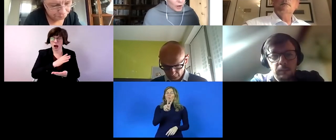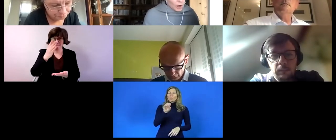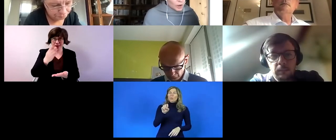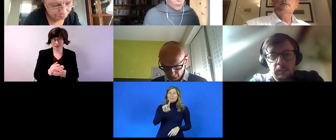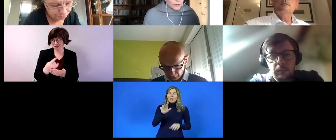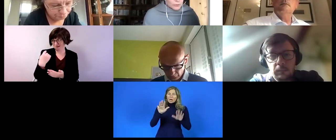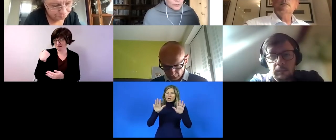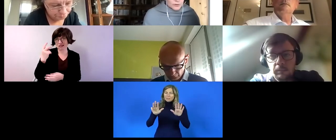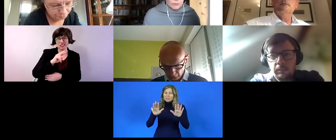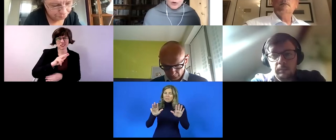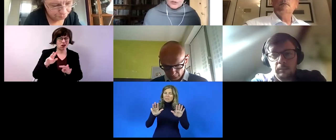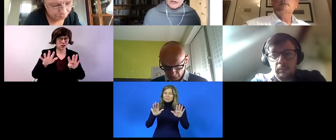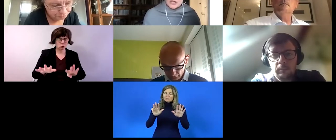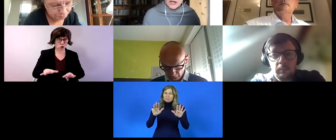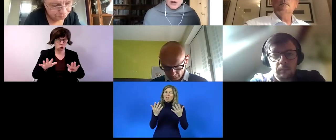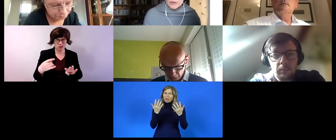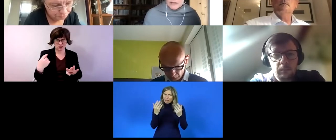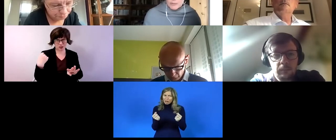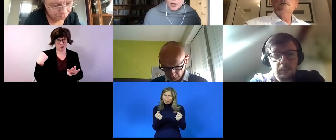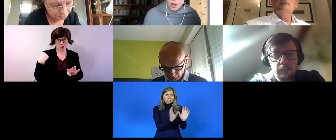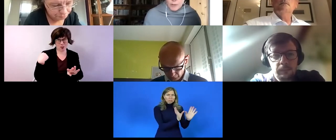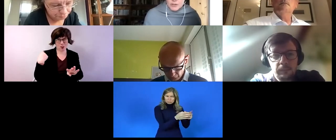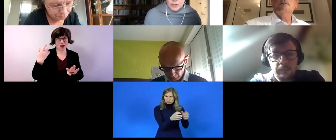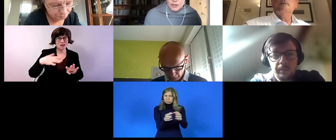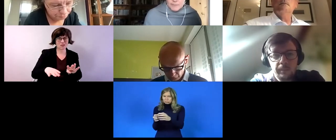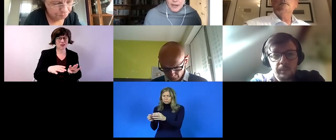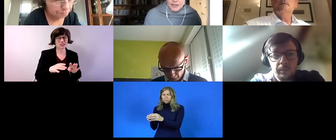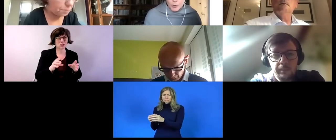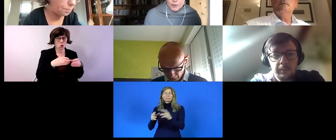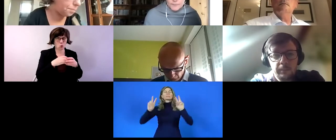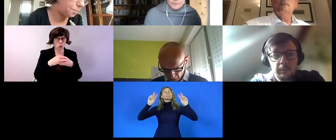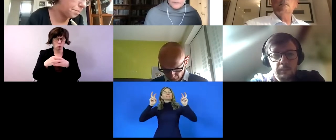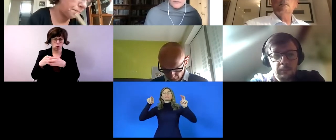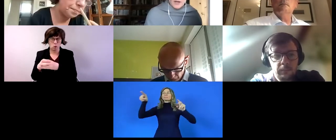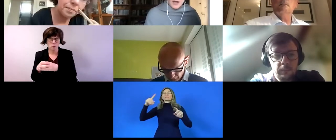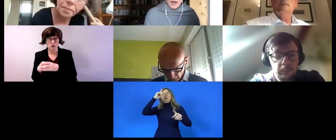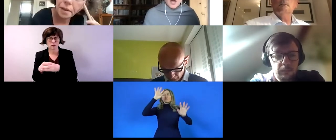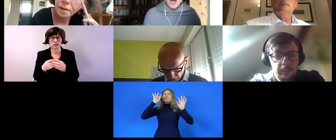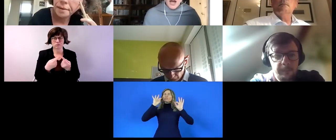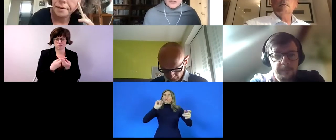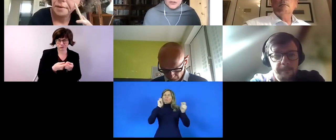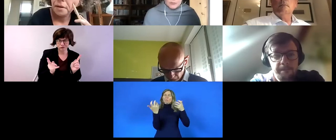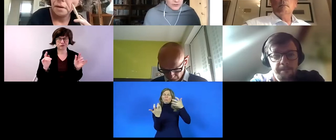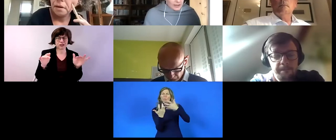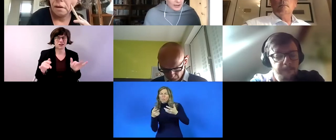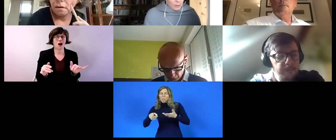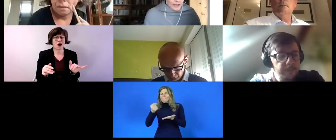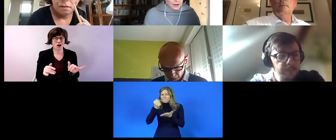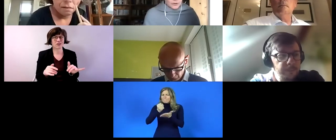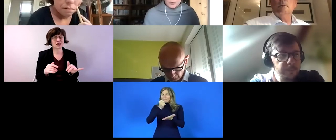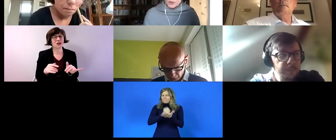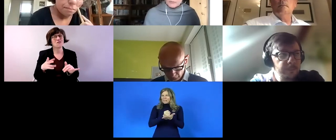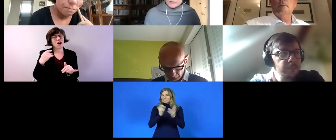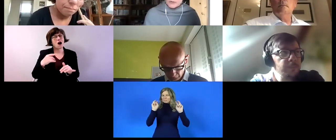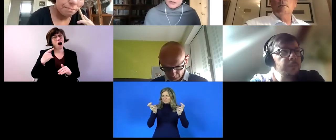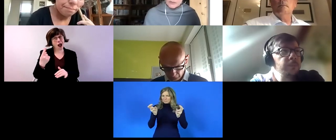a number of groups rolled out a reasonable accommodations passport uh and this was a way